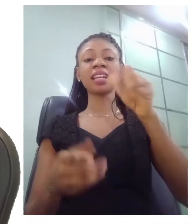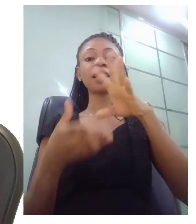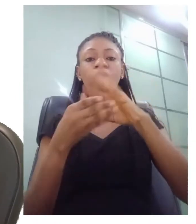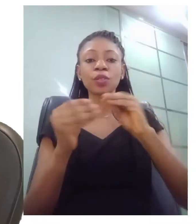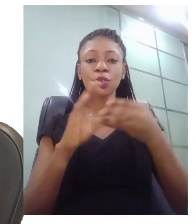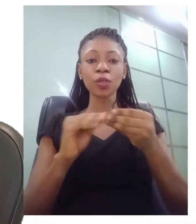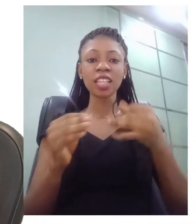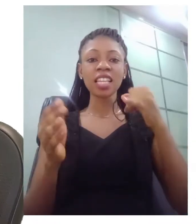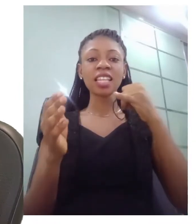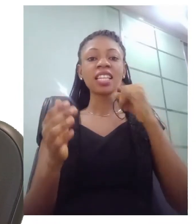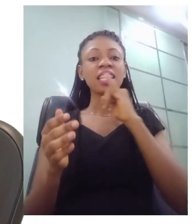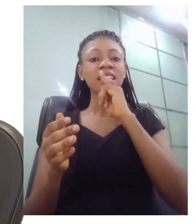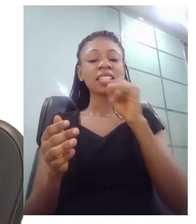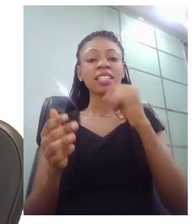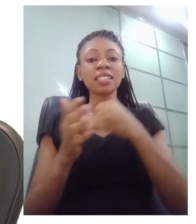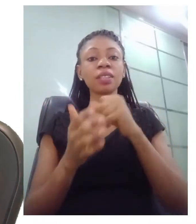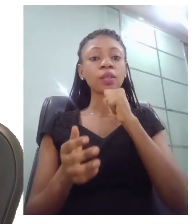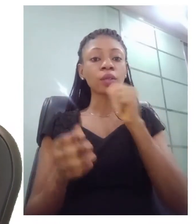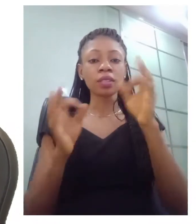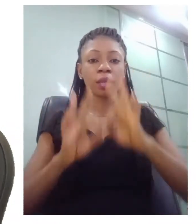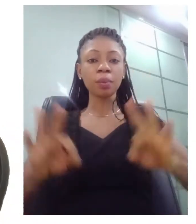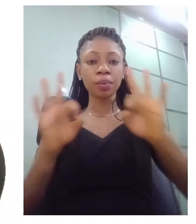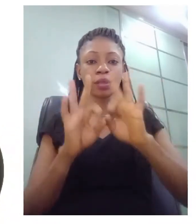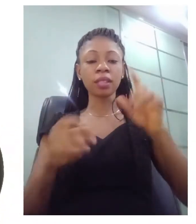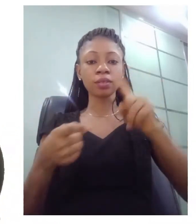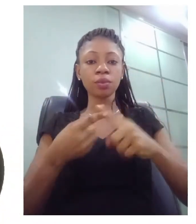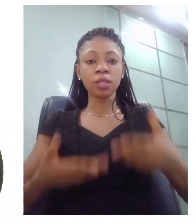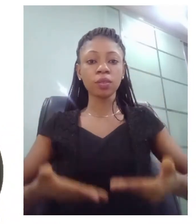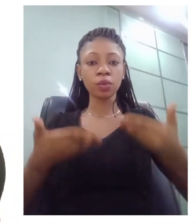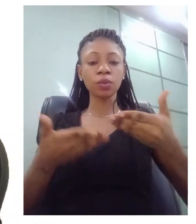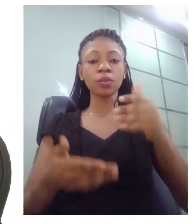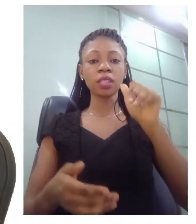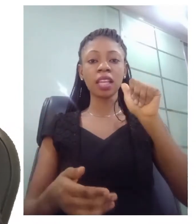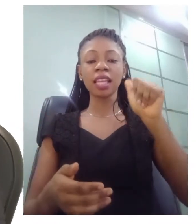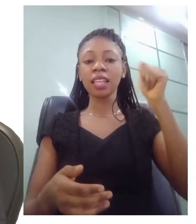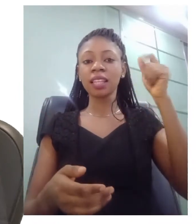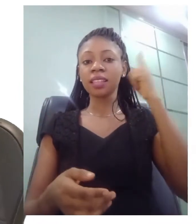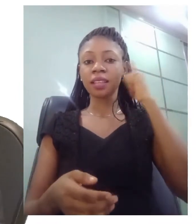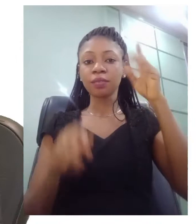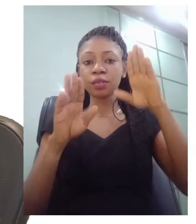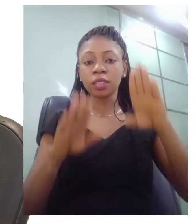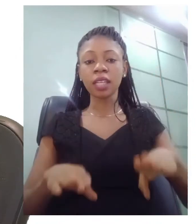into an indigenous deaf community where they will acquire the indigenous sign language?